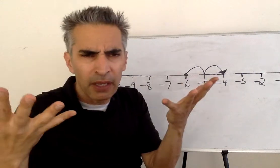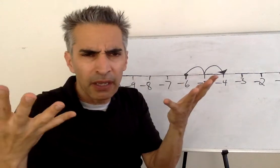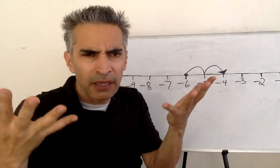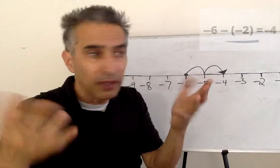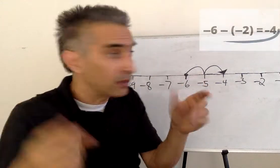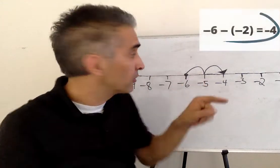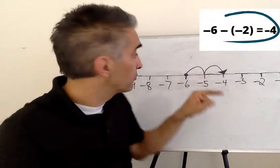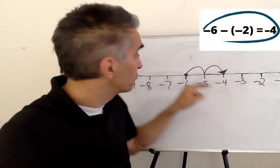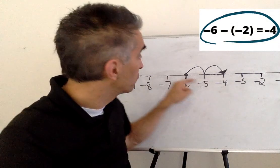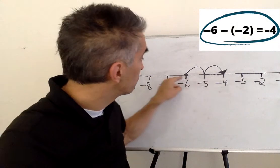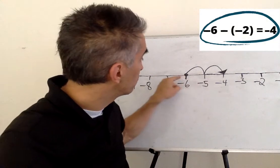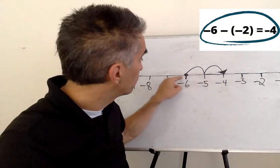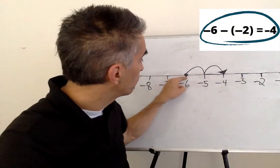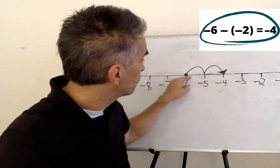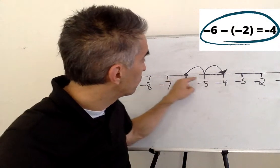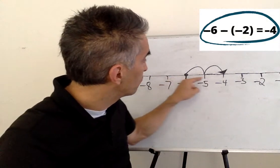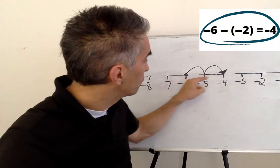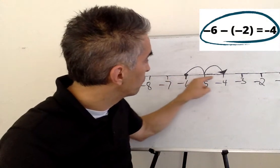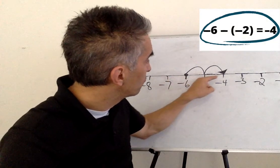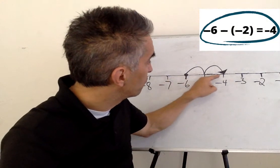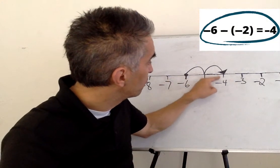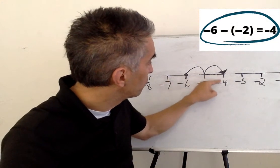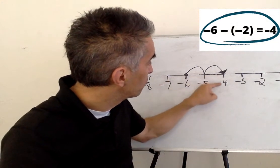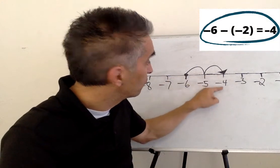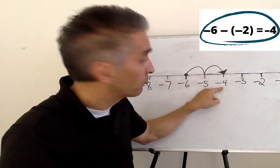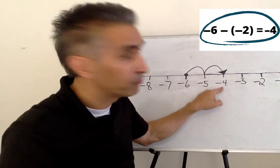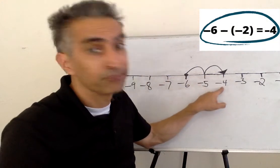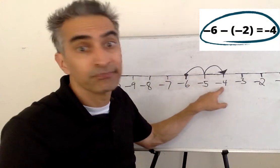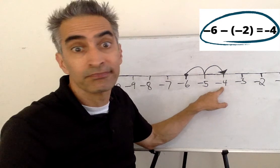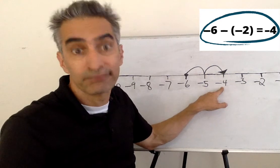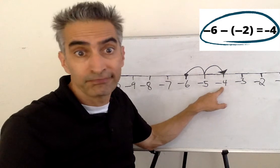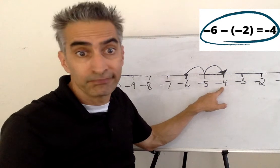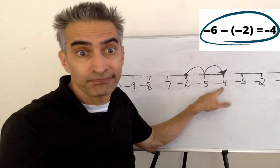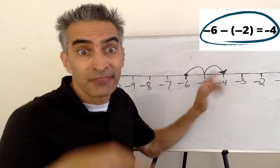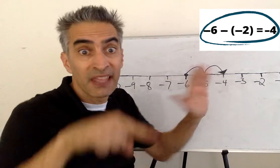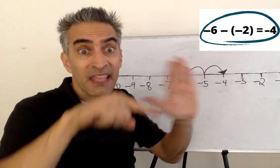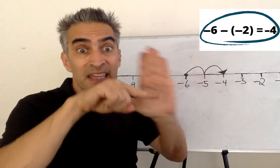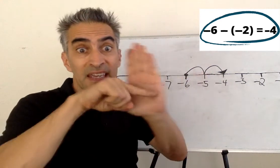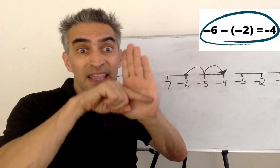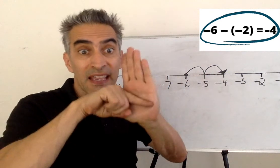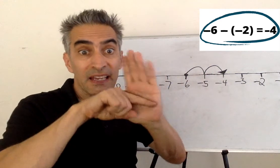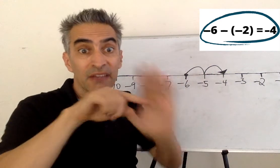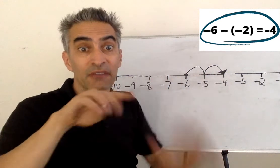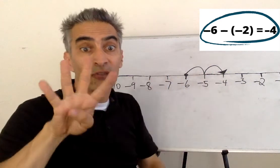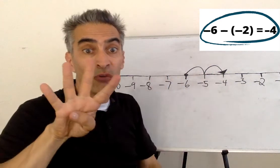negative 4.